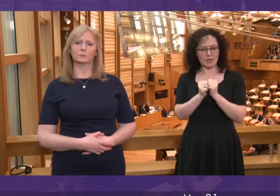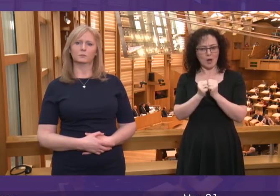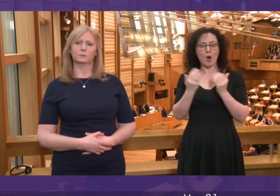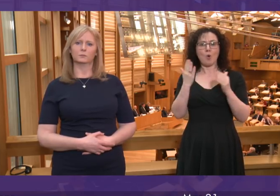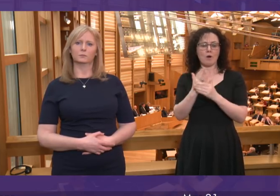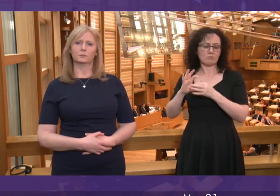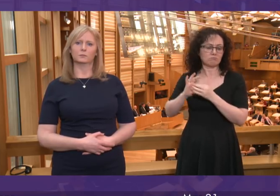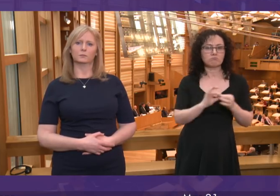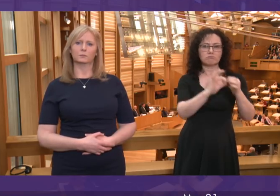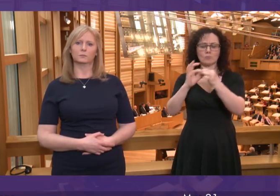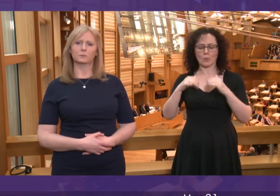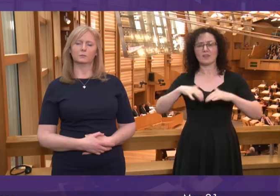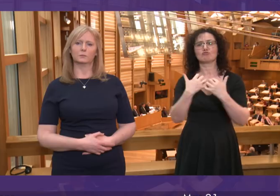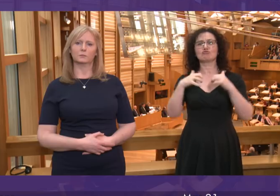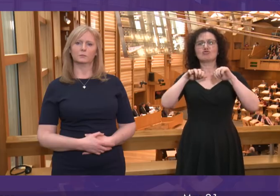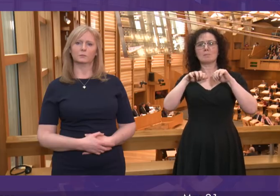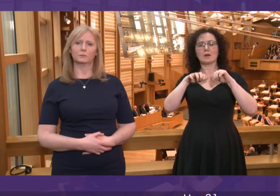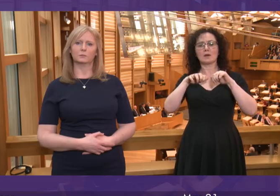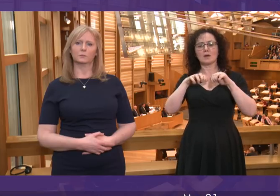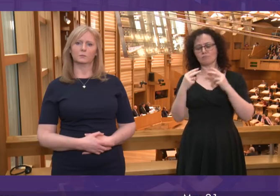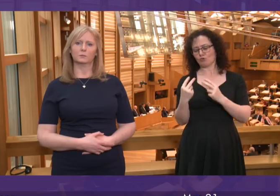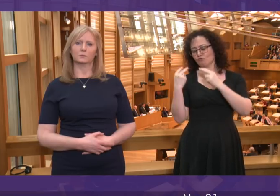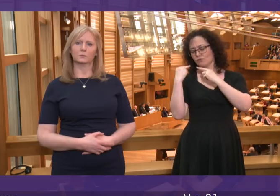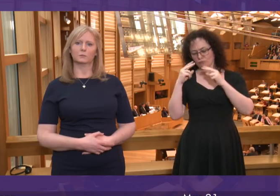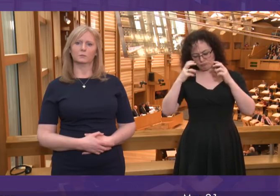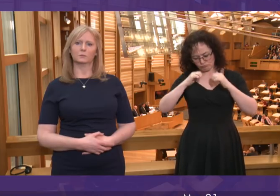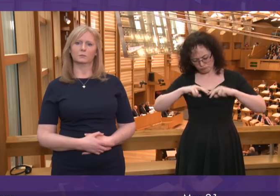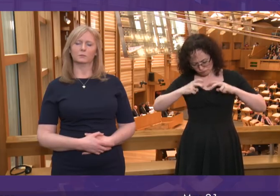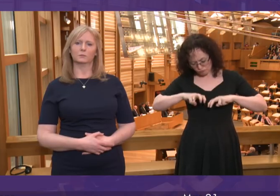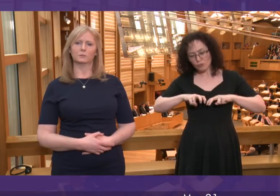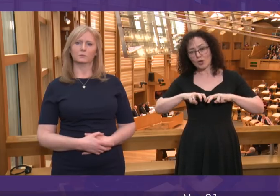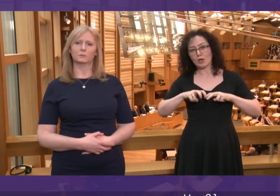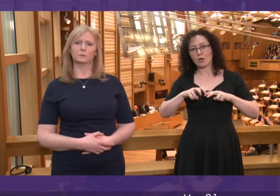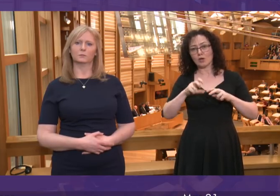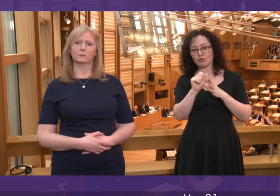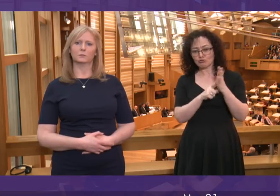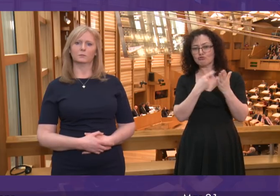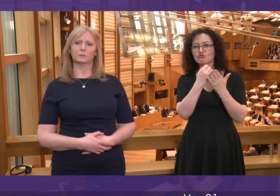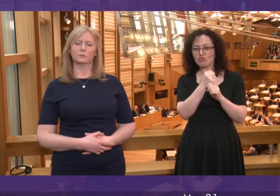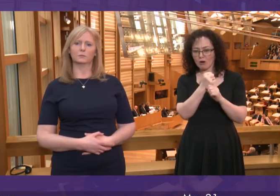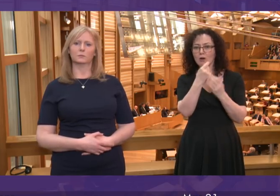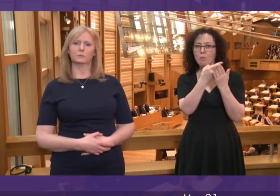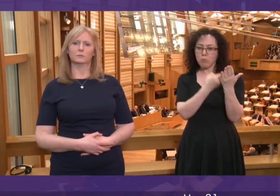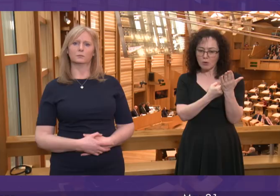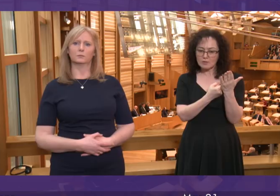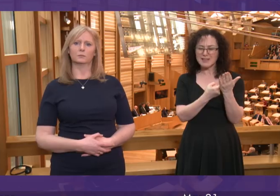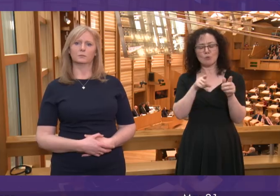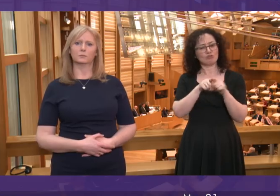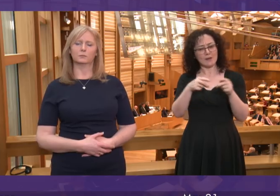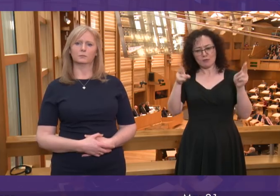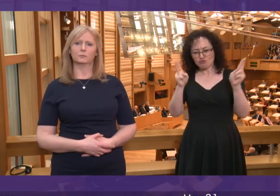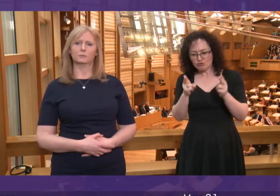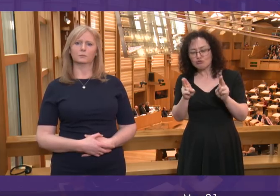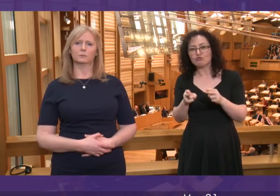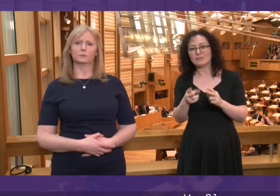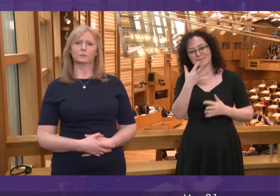the drug strategy for the next 10 years, so that we do cut drug threats, we do cut drug addiction, and we come down hard on those